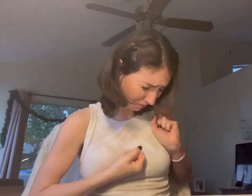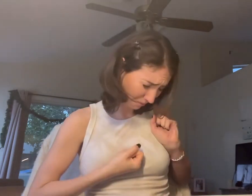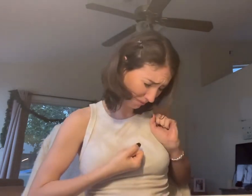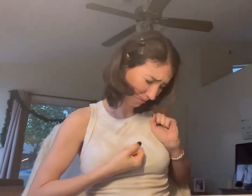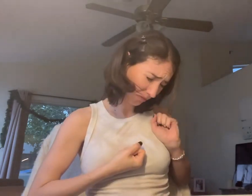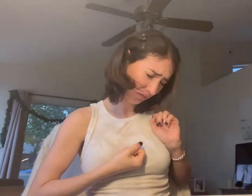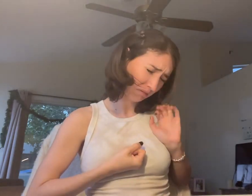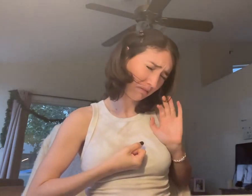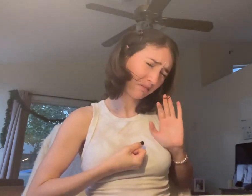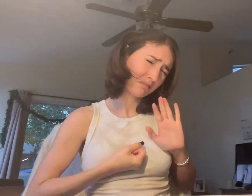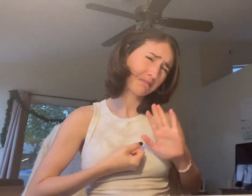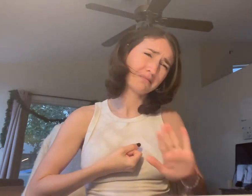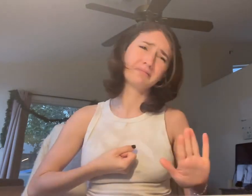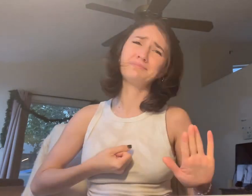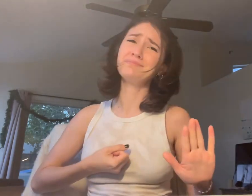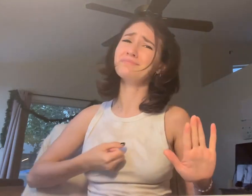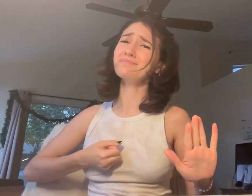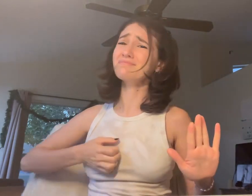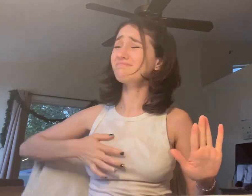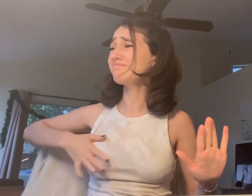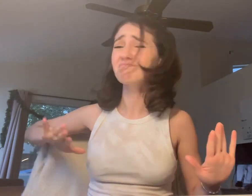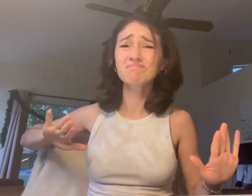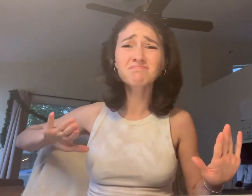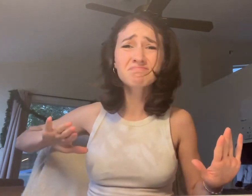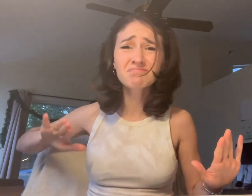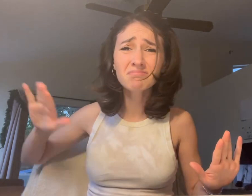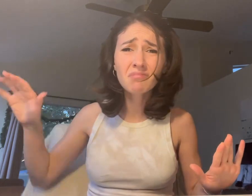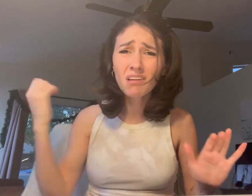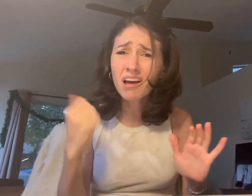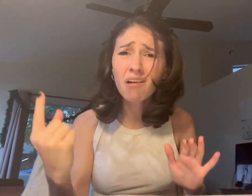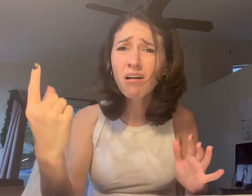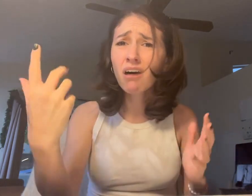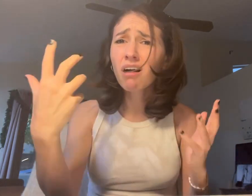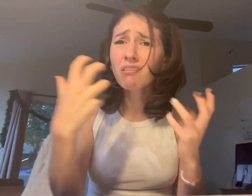She thinks nobody loves her.